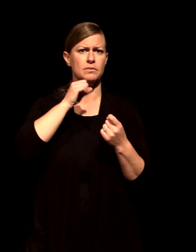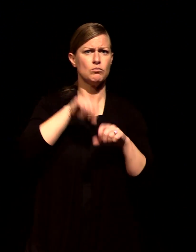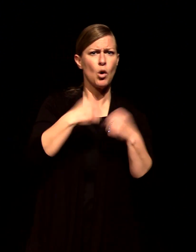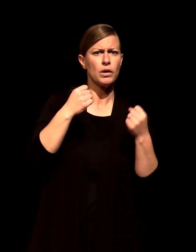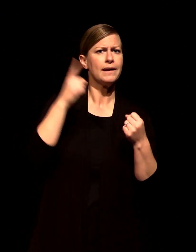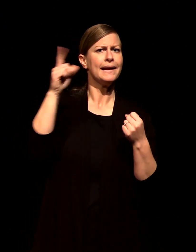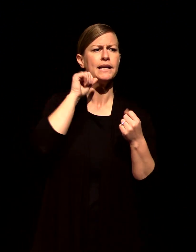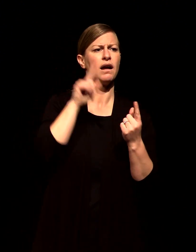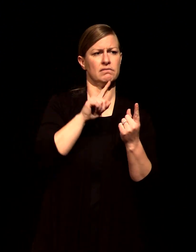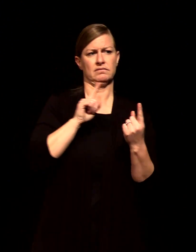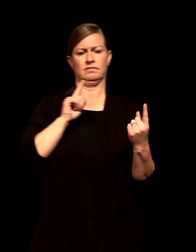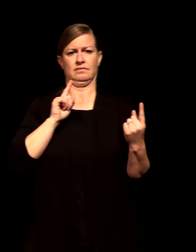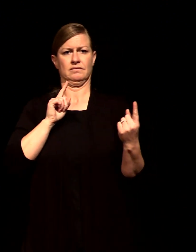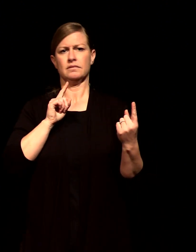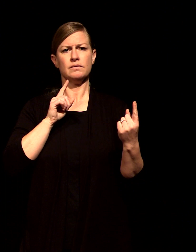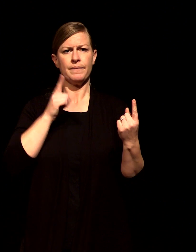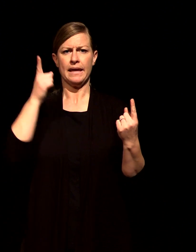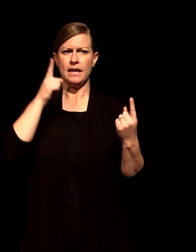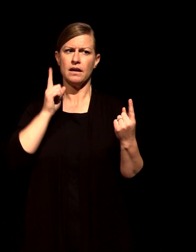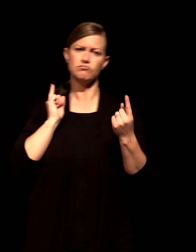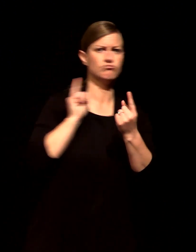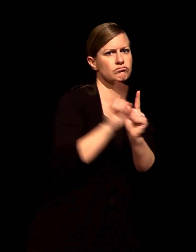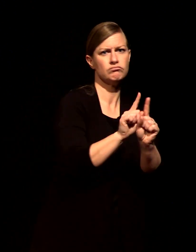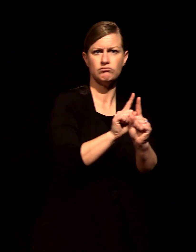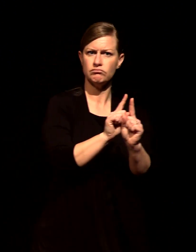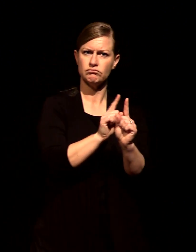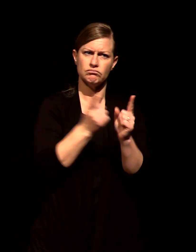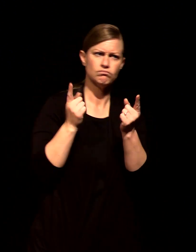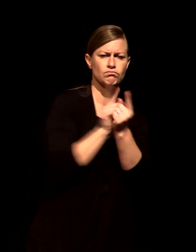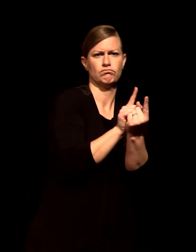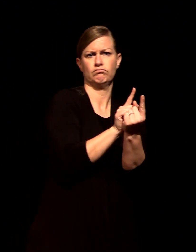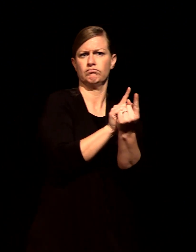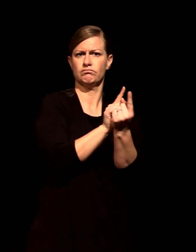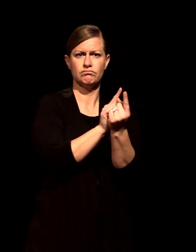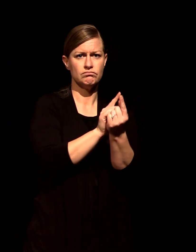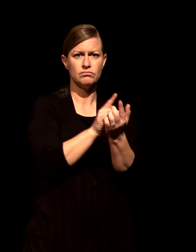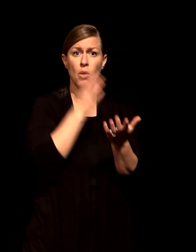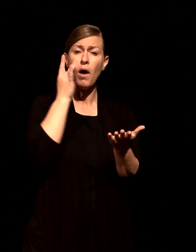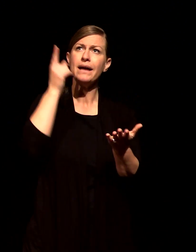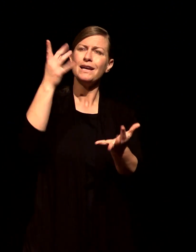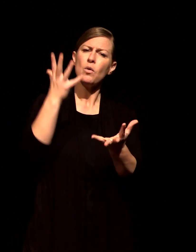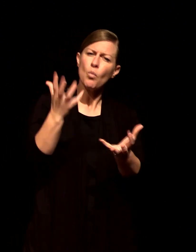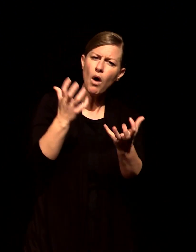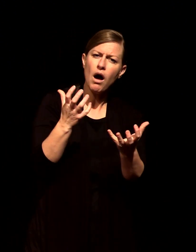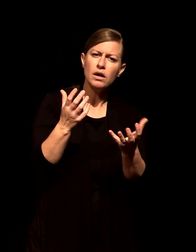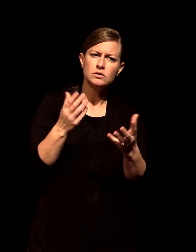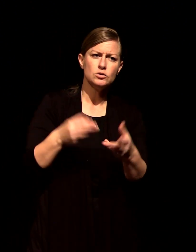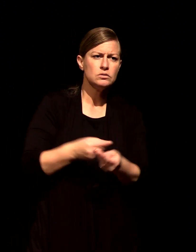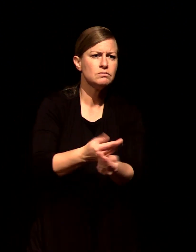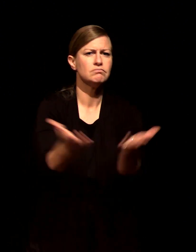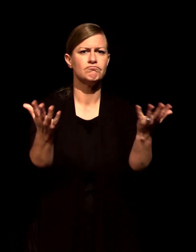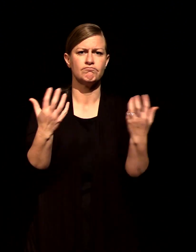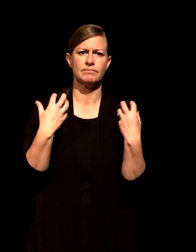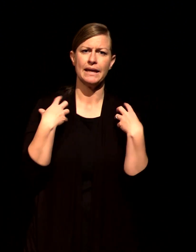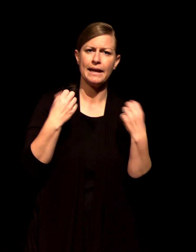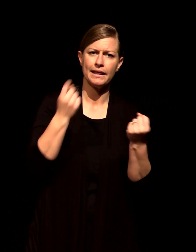because it's bringing healing to his body it's allowing us to be whole Jesus came for our